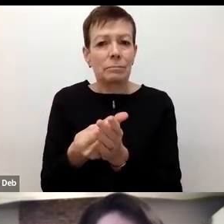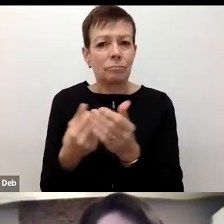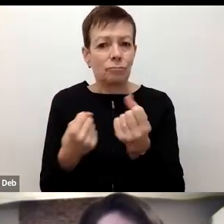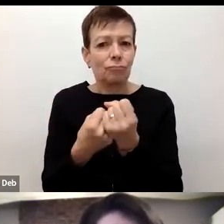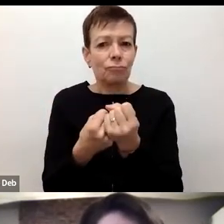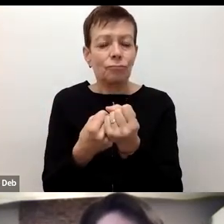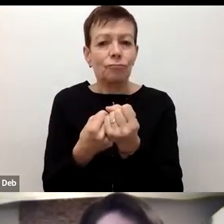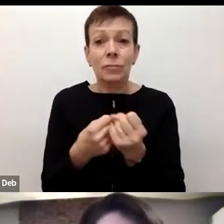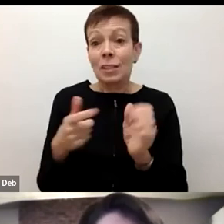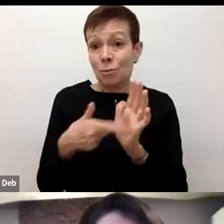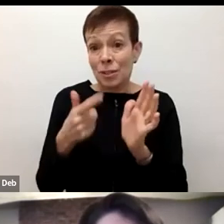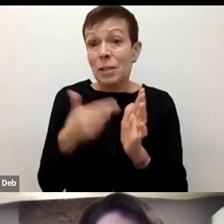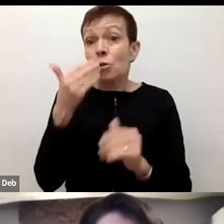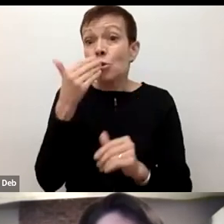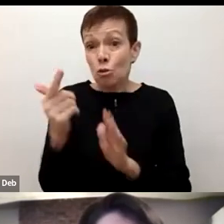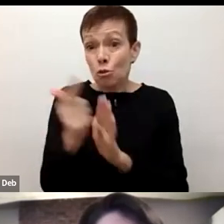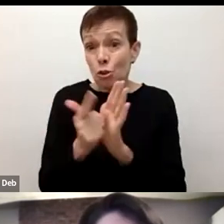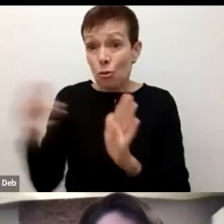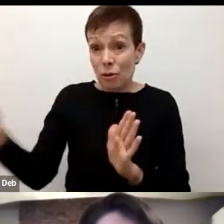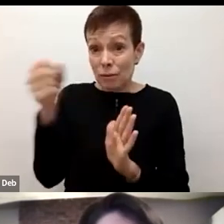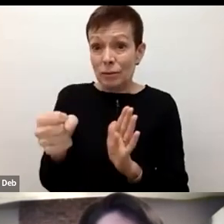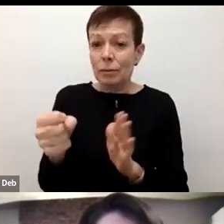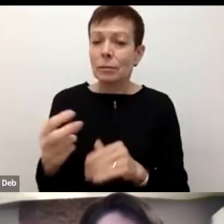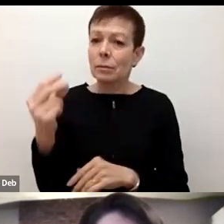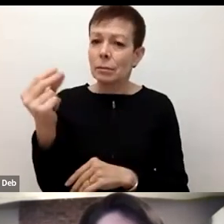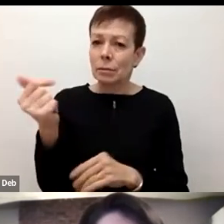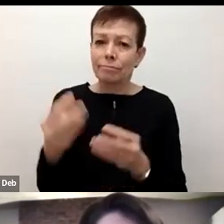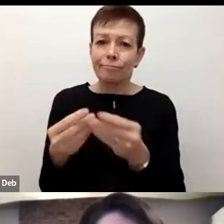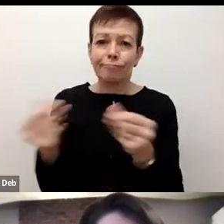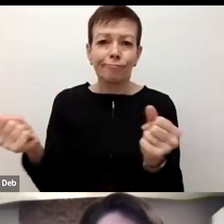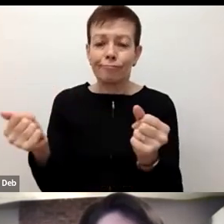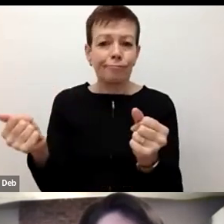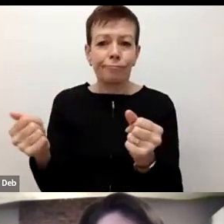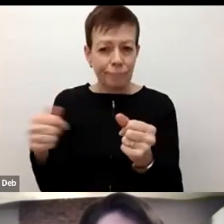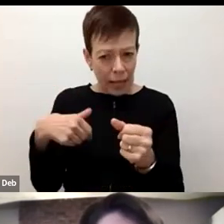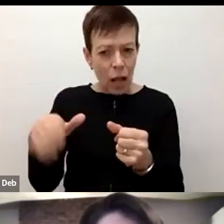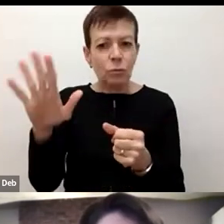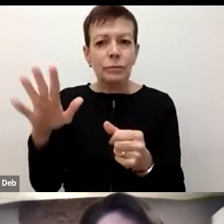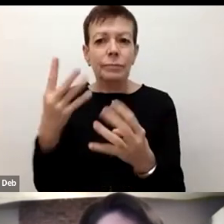a good lawyer is the right way to get someone out of the system quickly. Thank you.